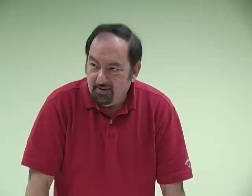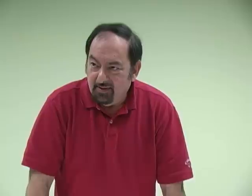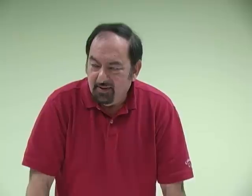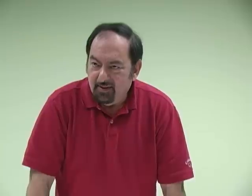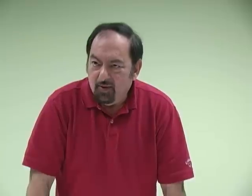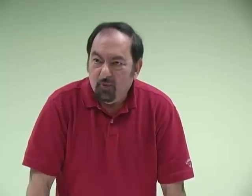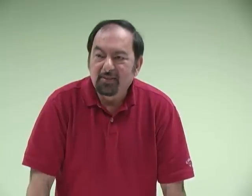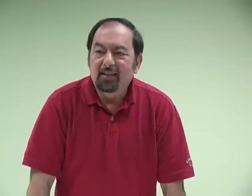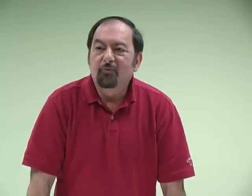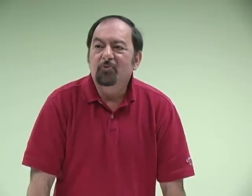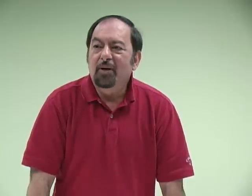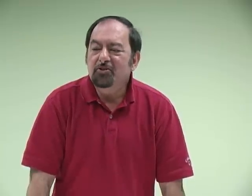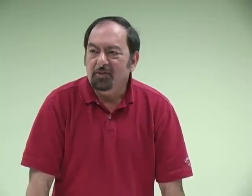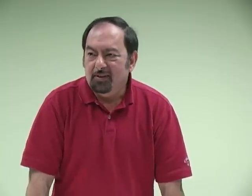Jacob was in love with Rachel.